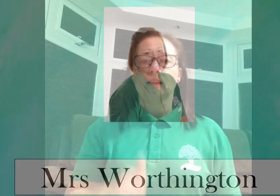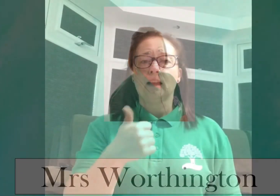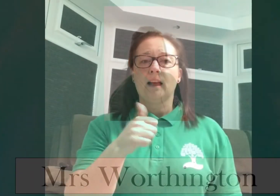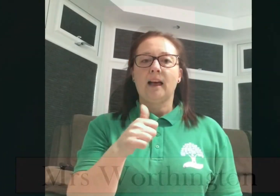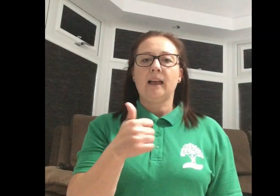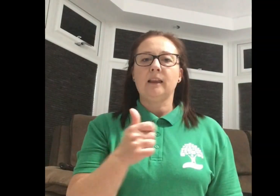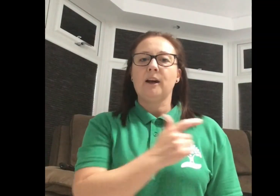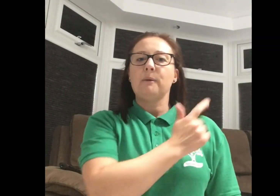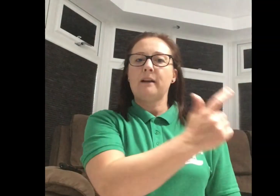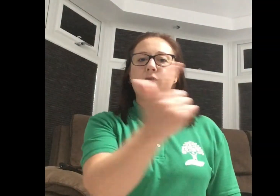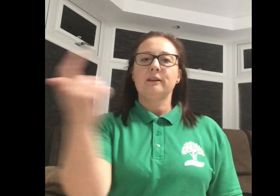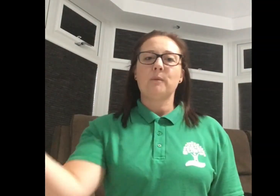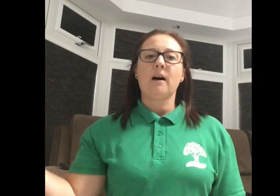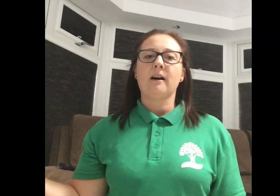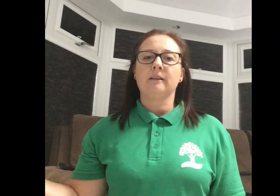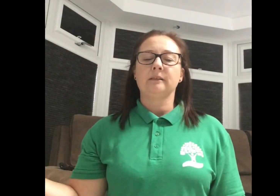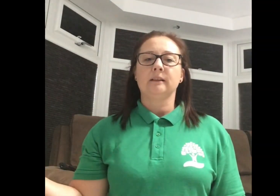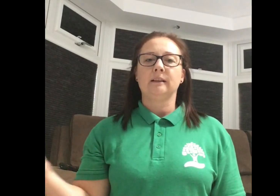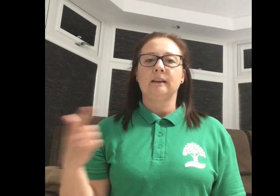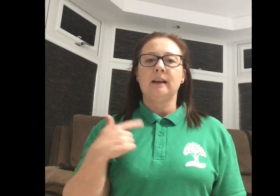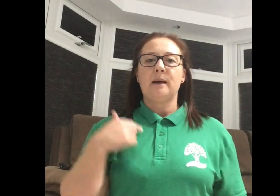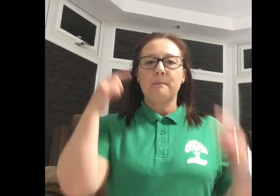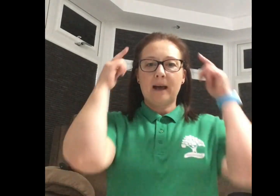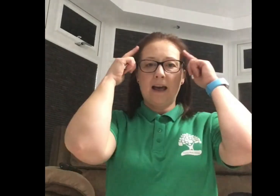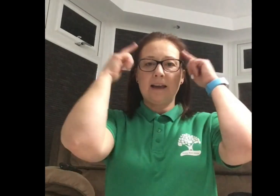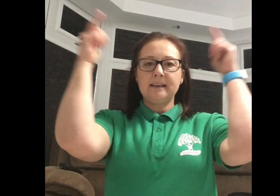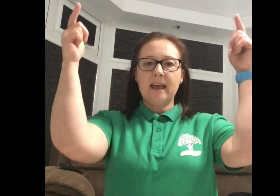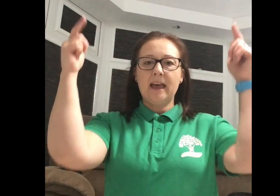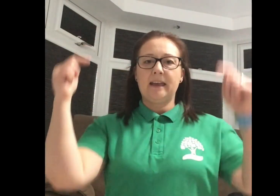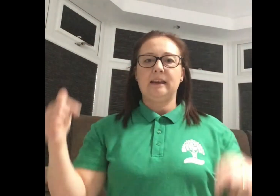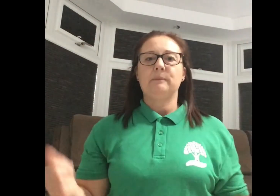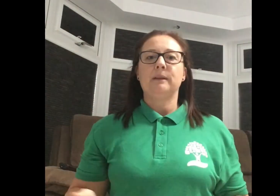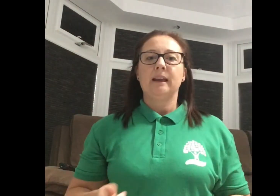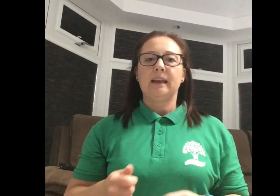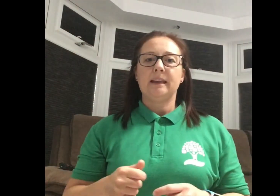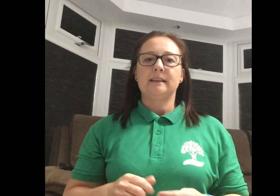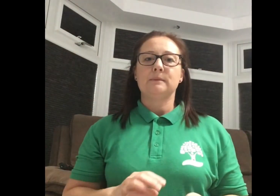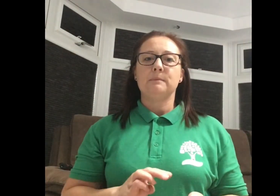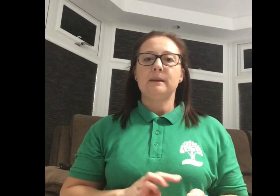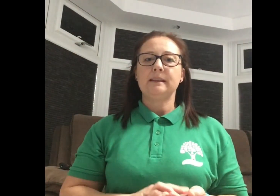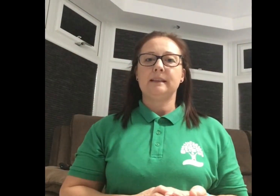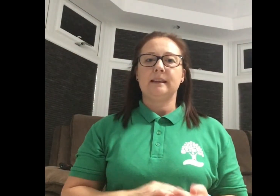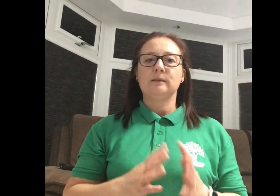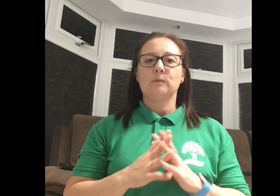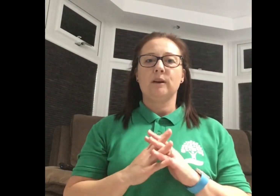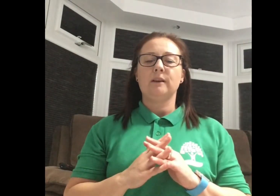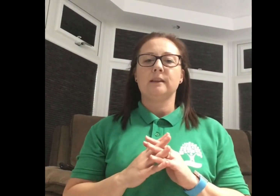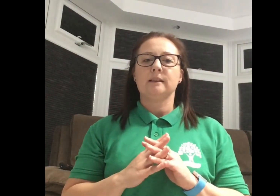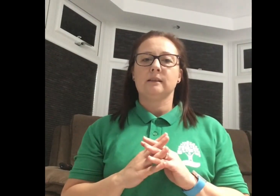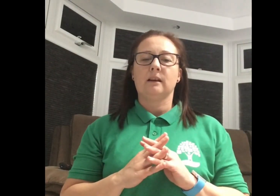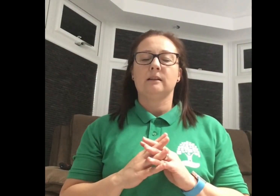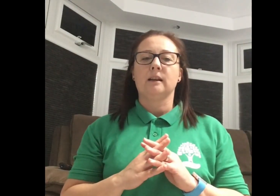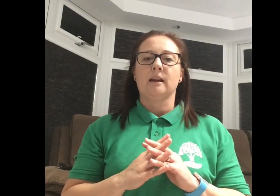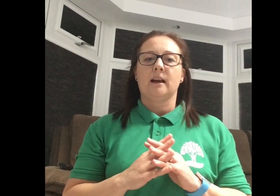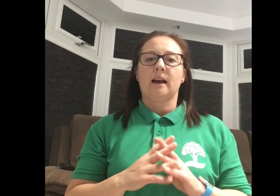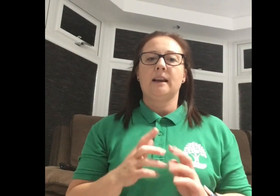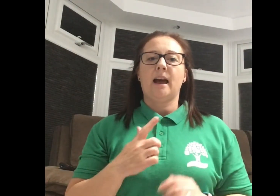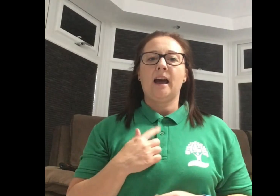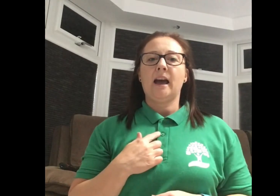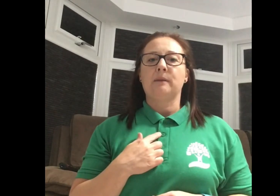Hello everyone my name is Mrs Worthington and I'm